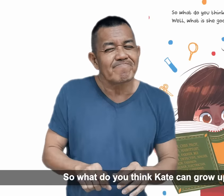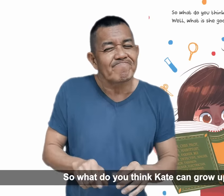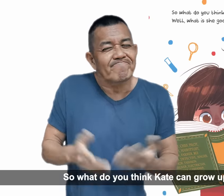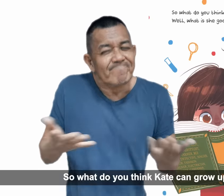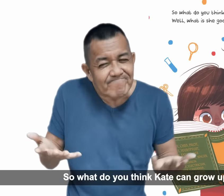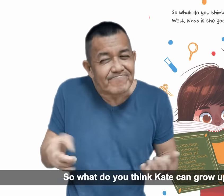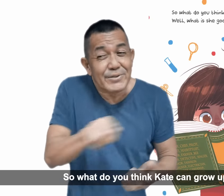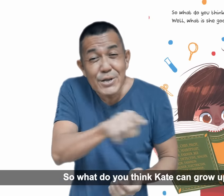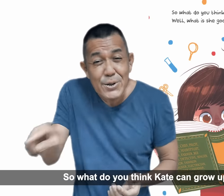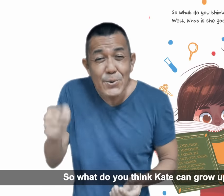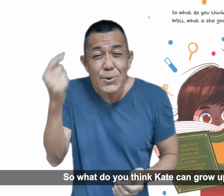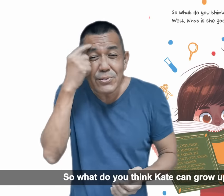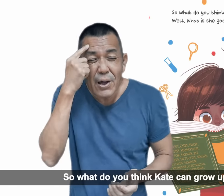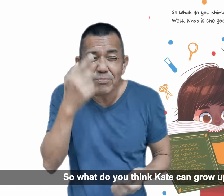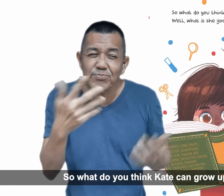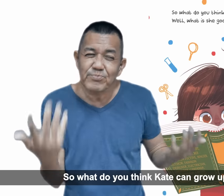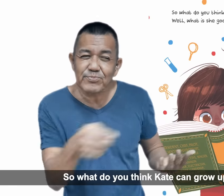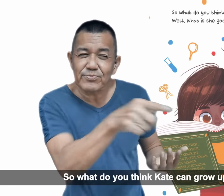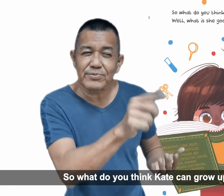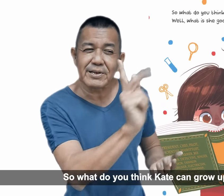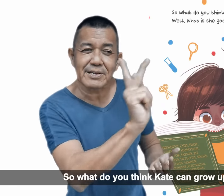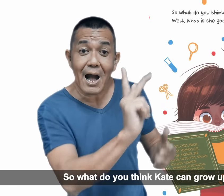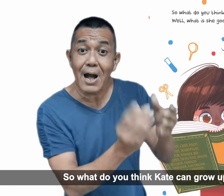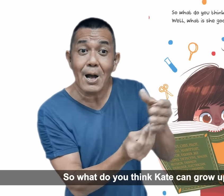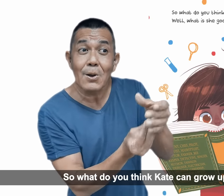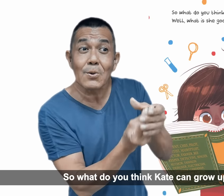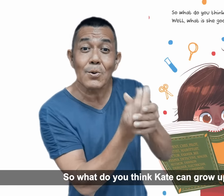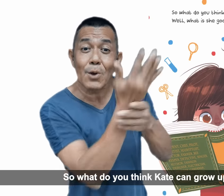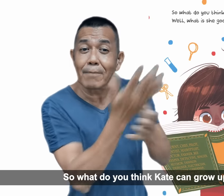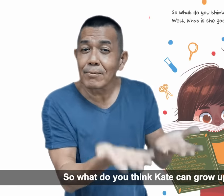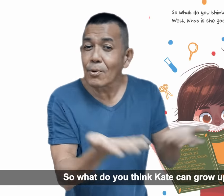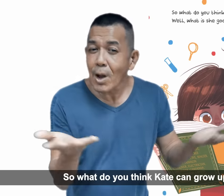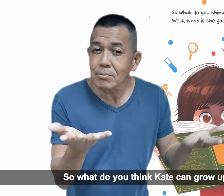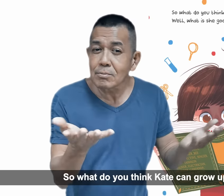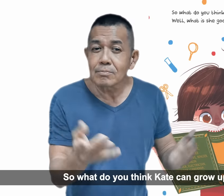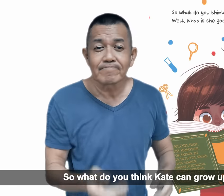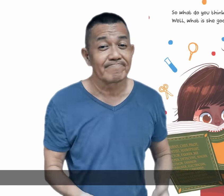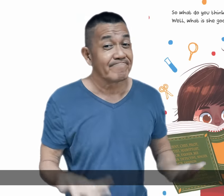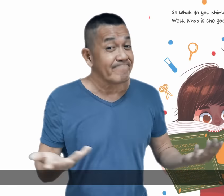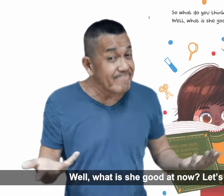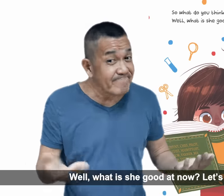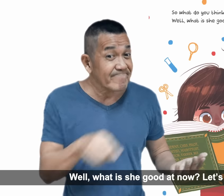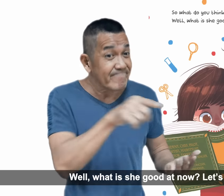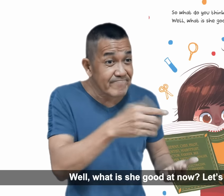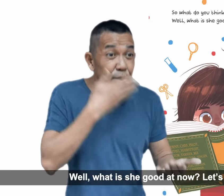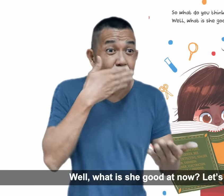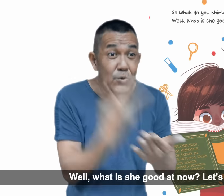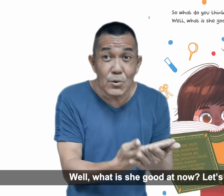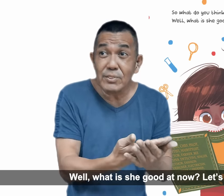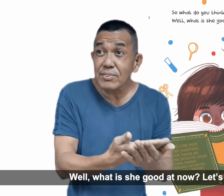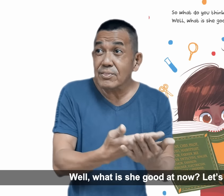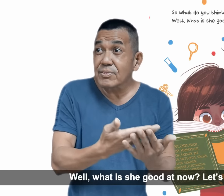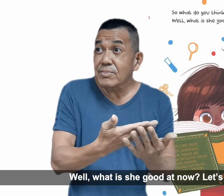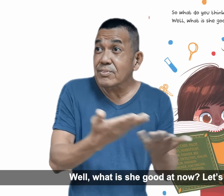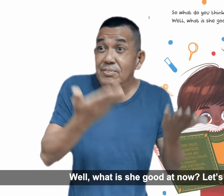So, what do you think Kate can grow up to be? Well,